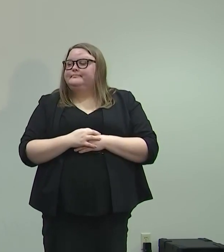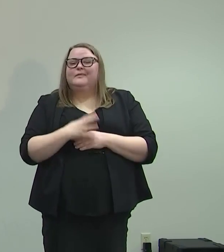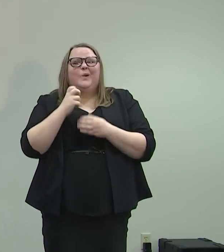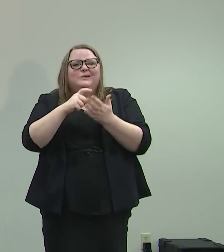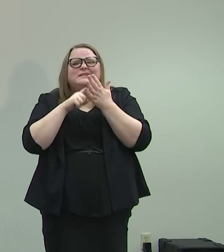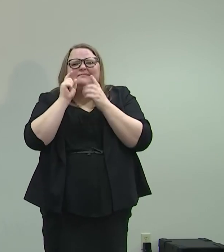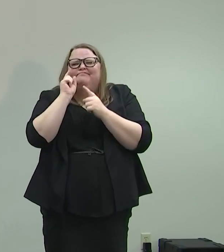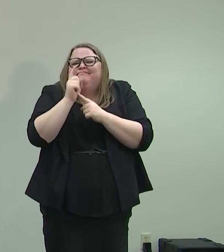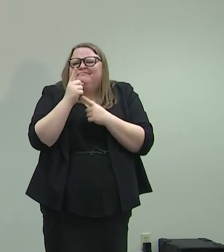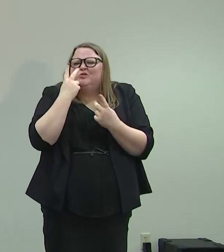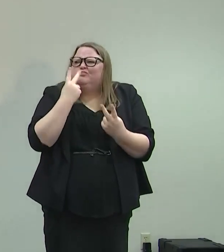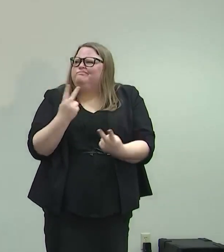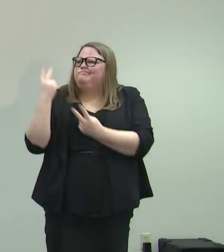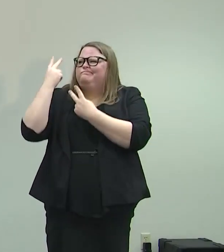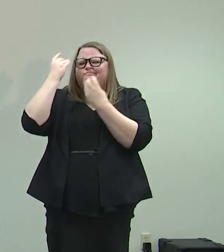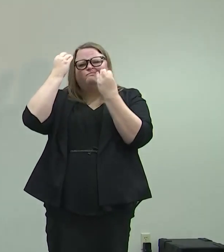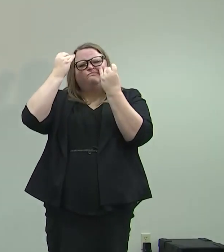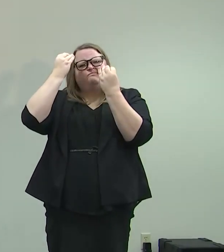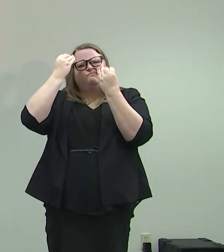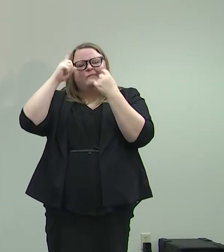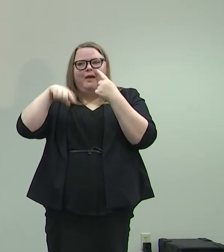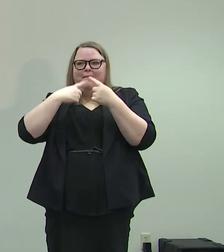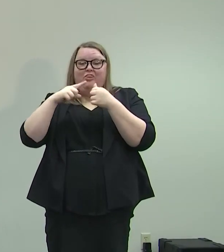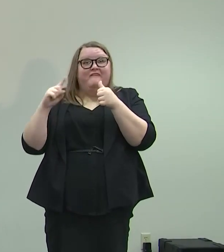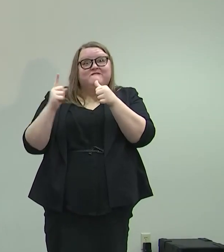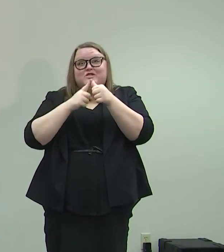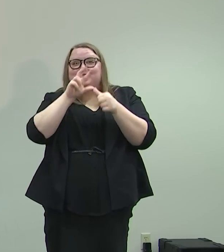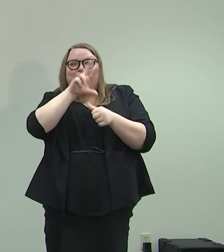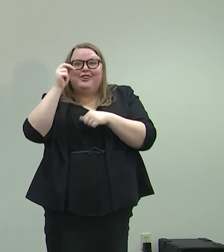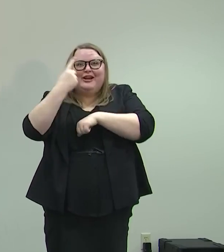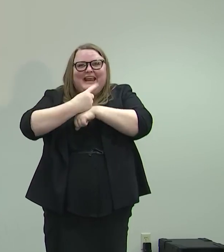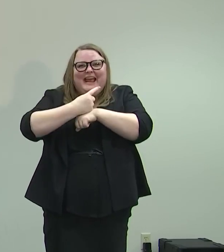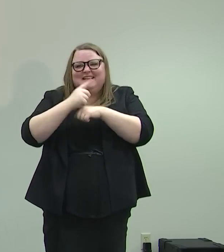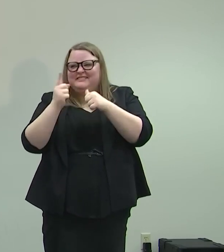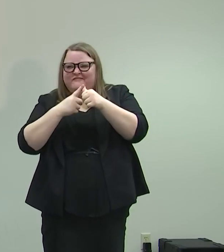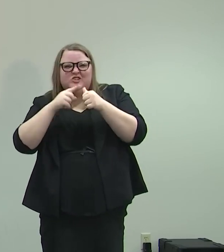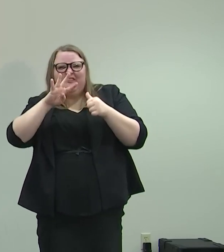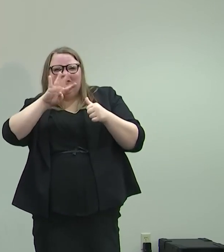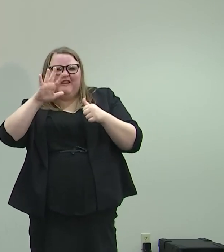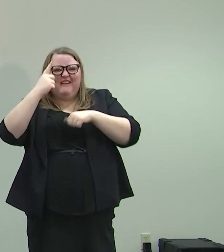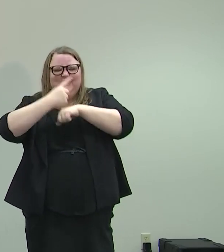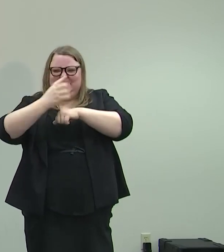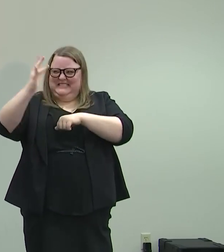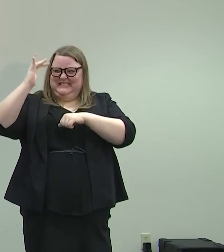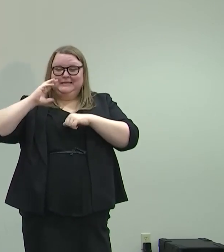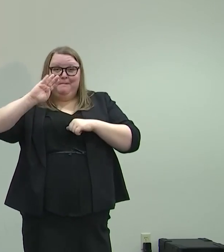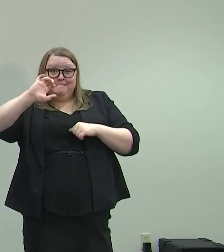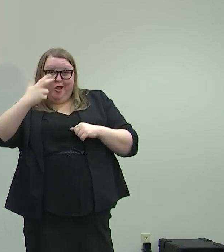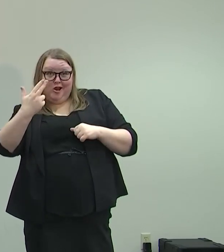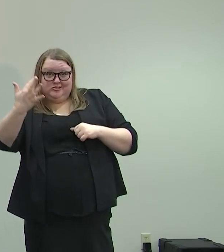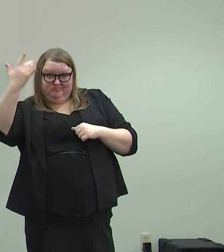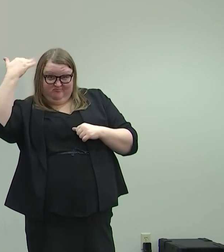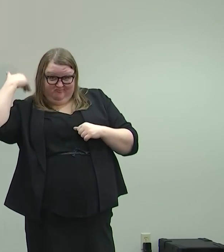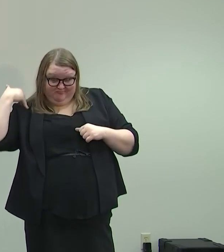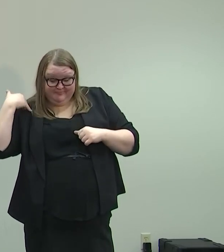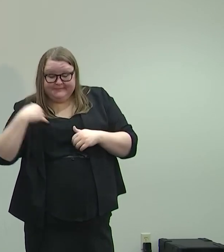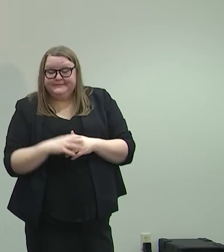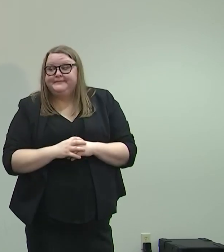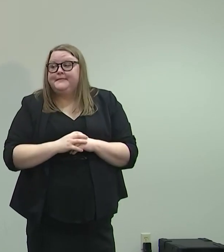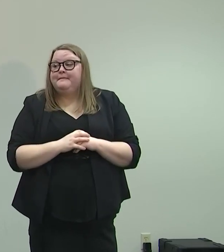few moments to reflect on those first 30 to 45 days of this pandemic and the crisis that we're facing.